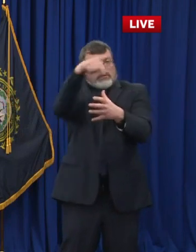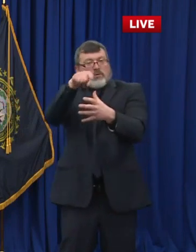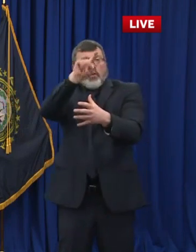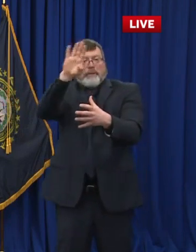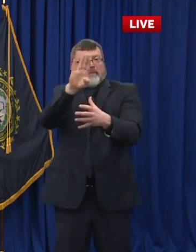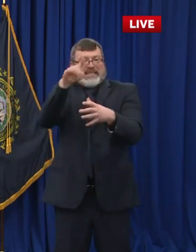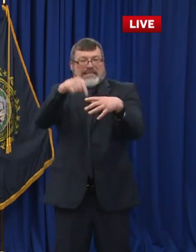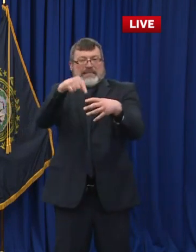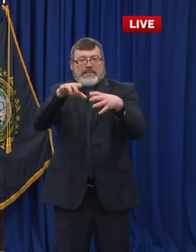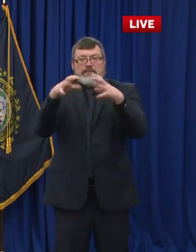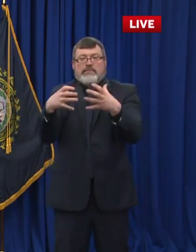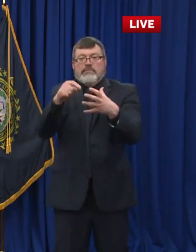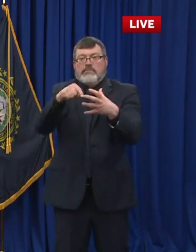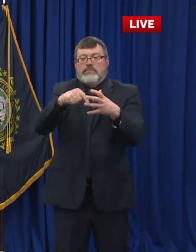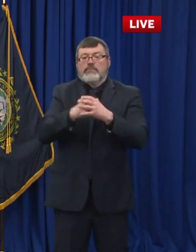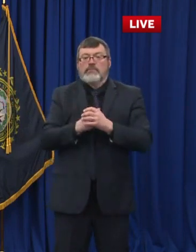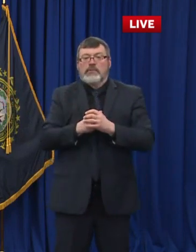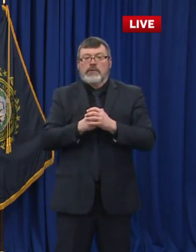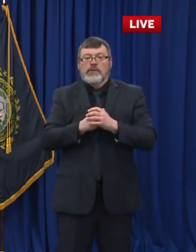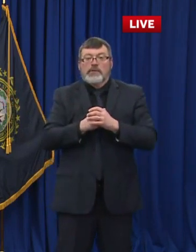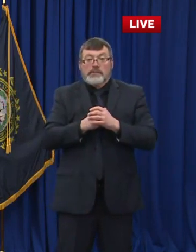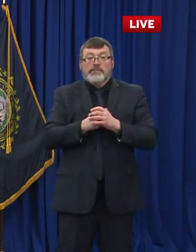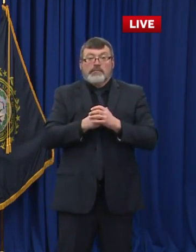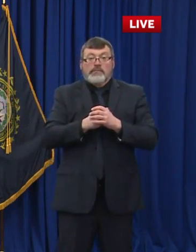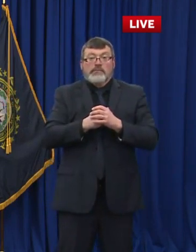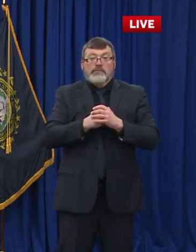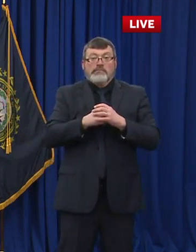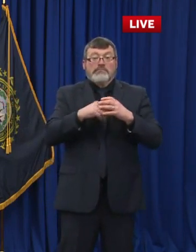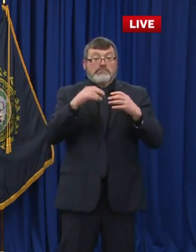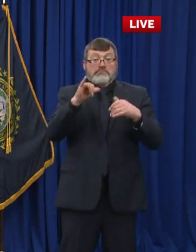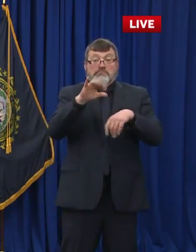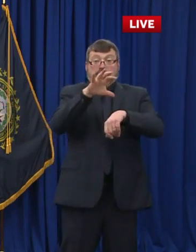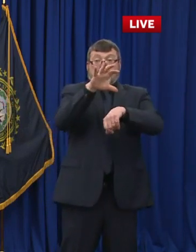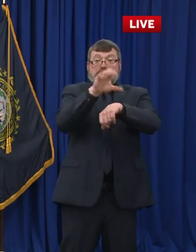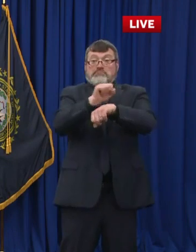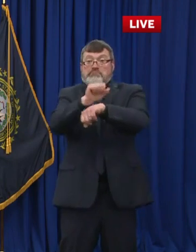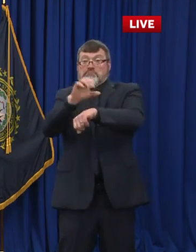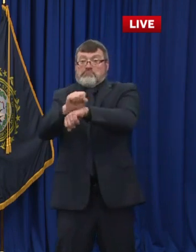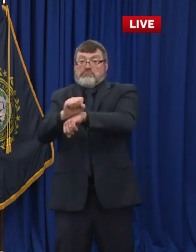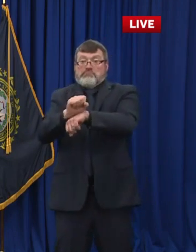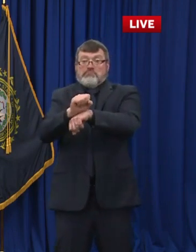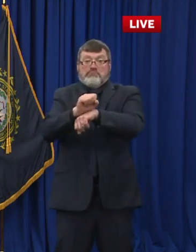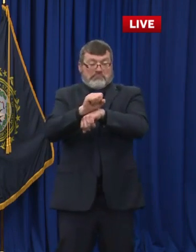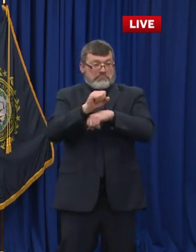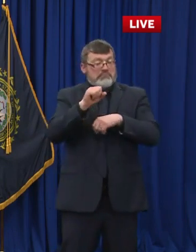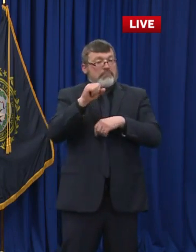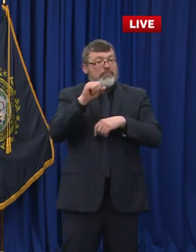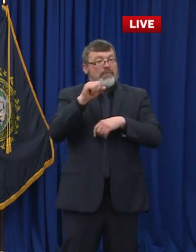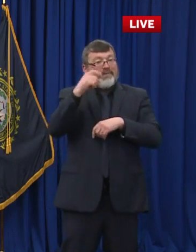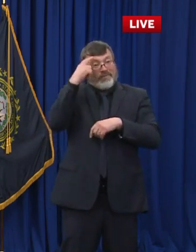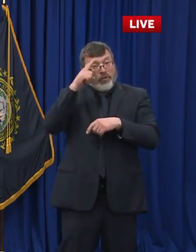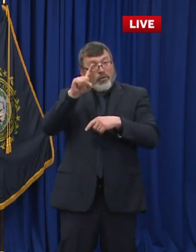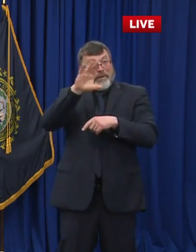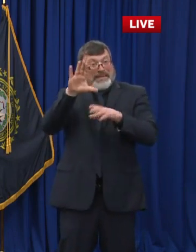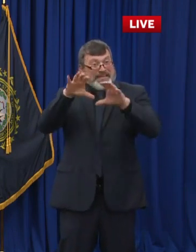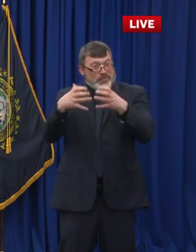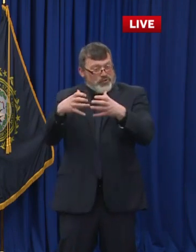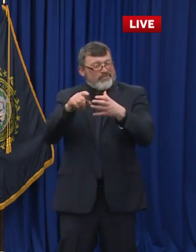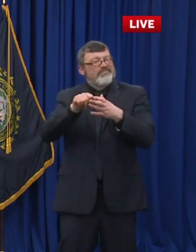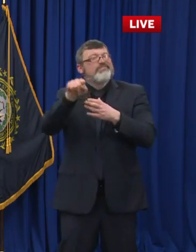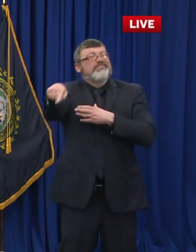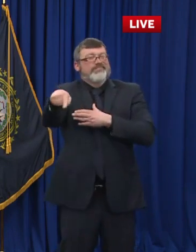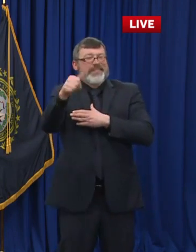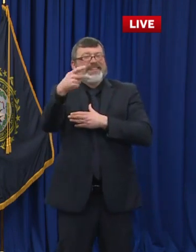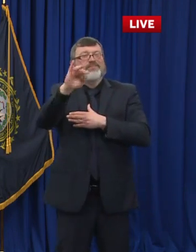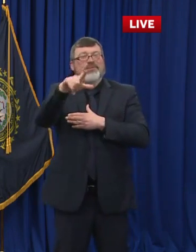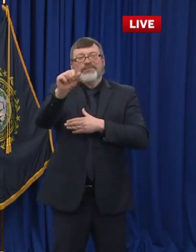you. So if you are due a second dose and do not have an appointment, please reach out to us at 211 so that we can make sure that you get